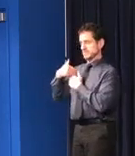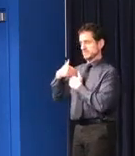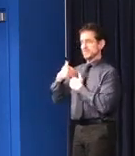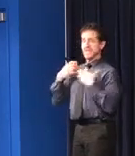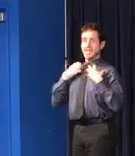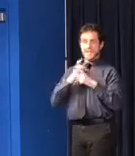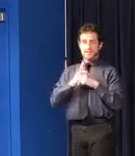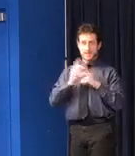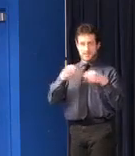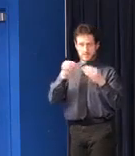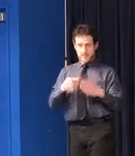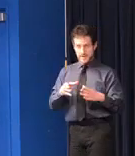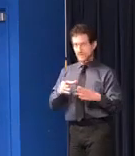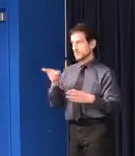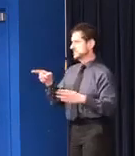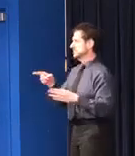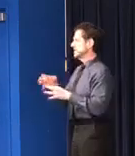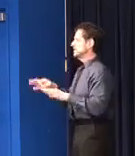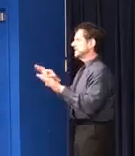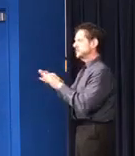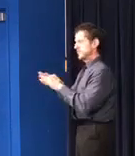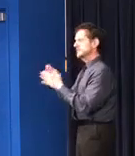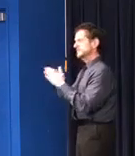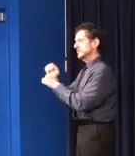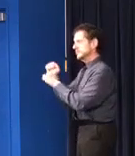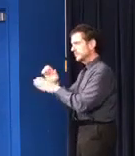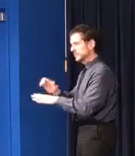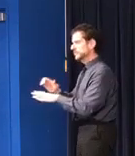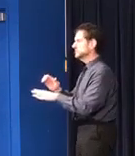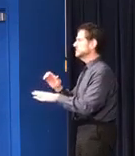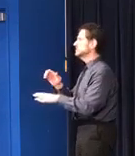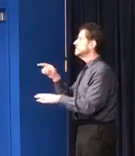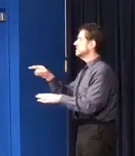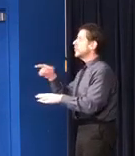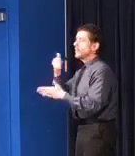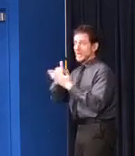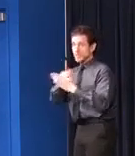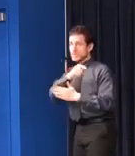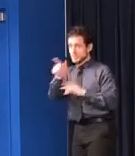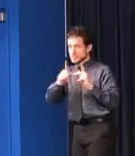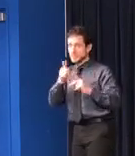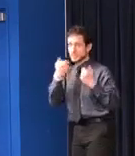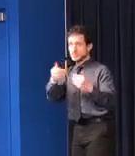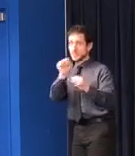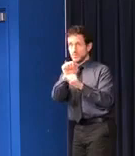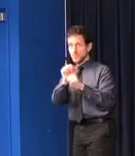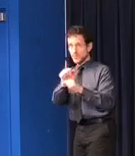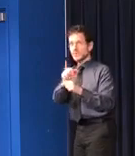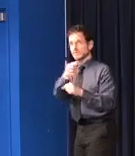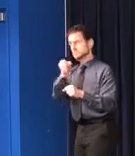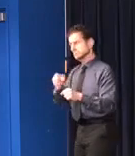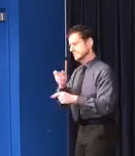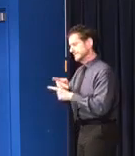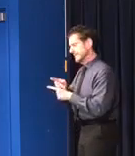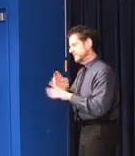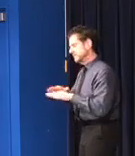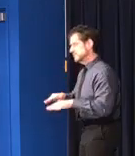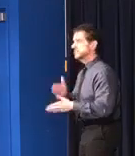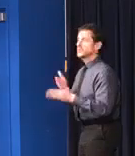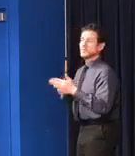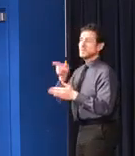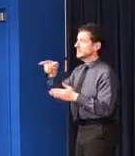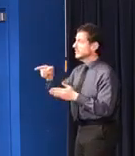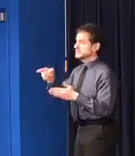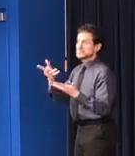person providing an essential service, those who are supporting others to do their work. Whether you're staying at home as you've been